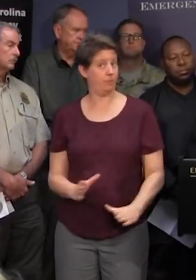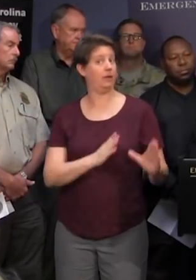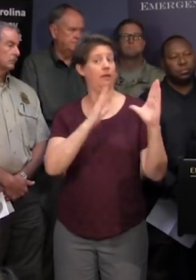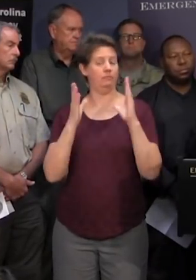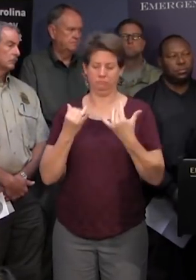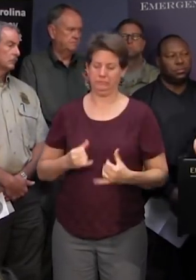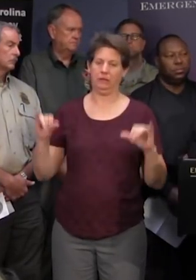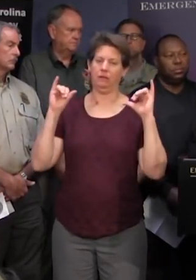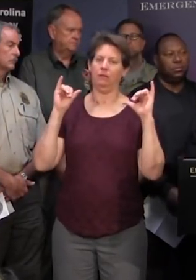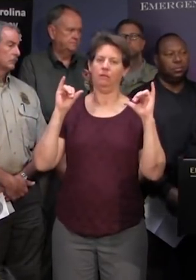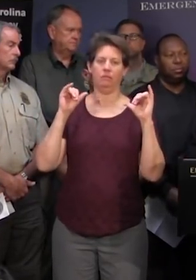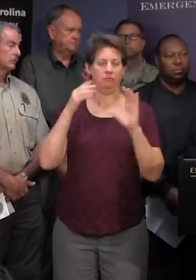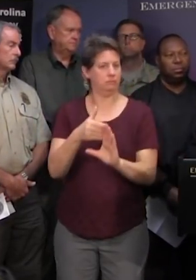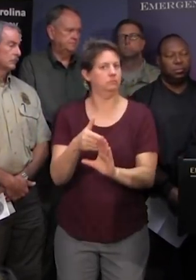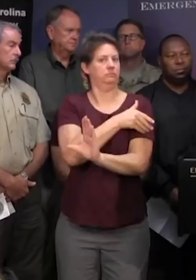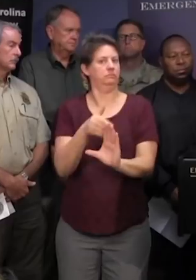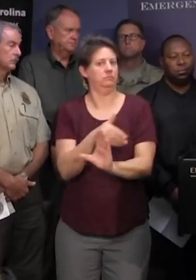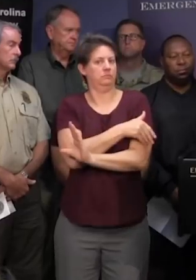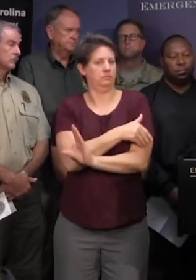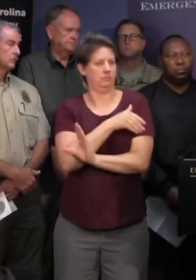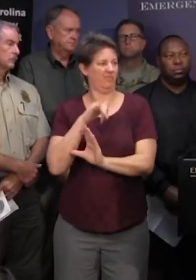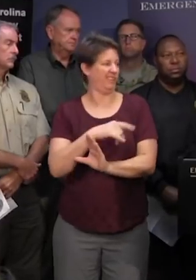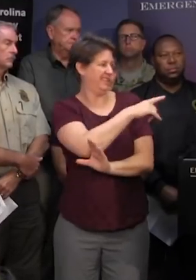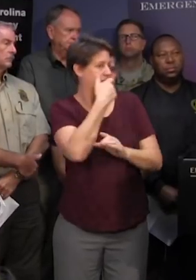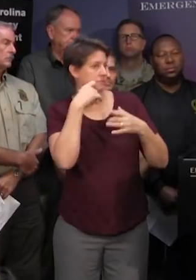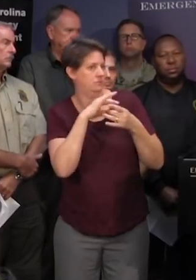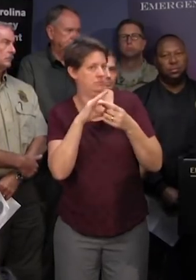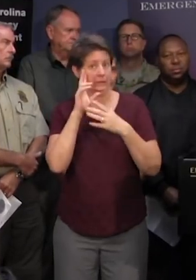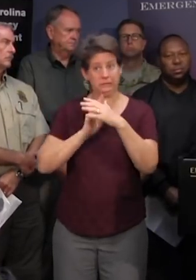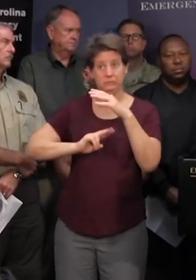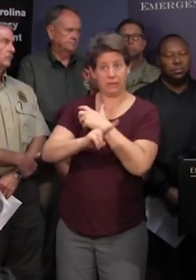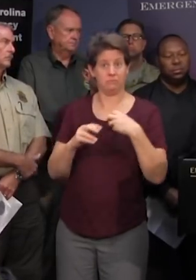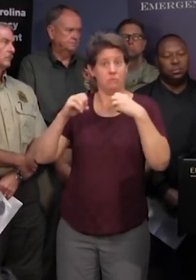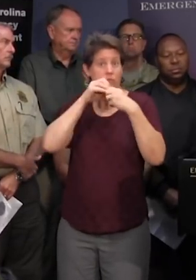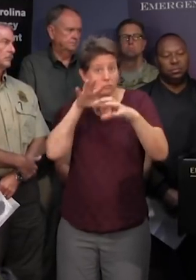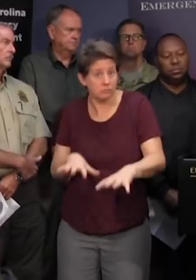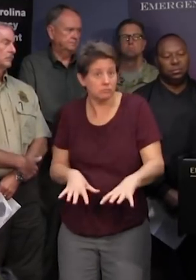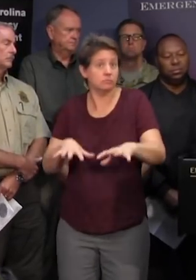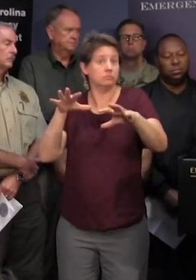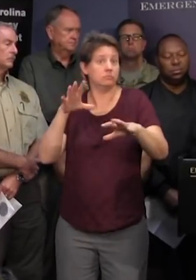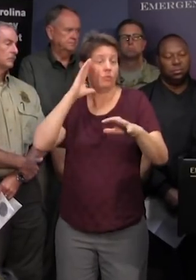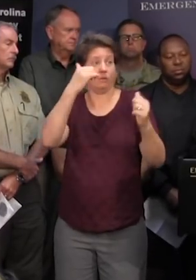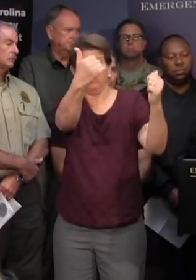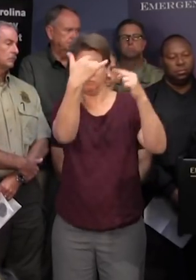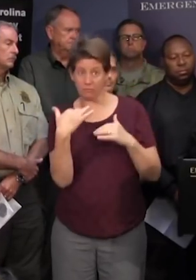the in advance of the flood waters that the governor mentioned that we anticipate may come to the area